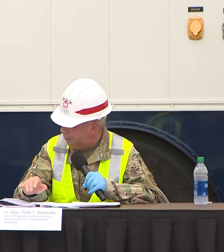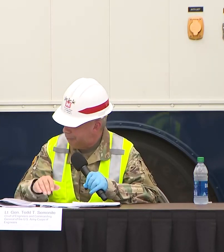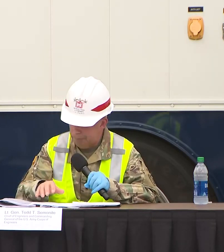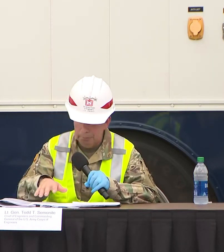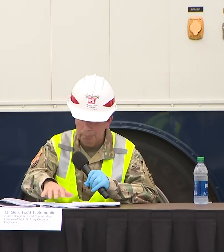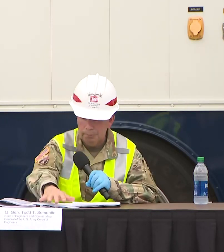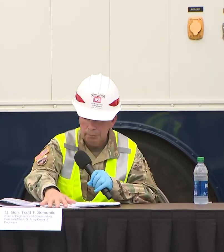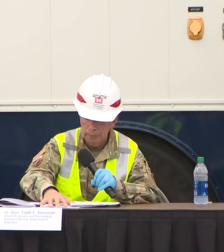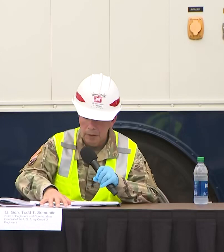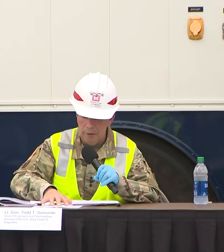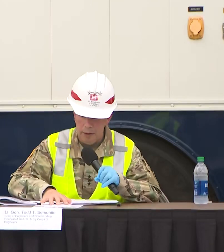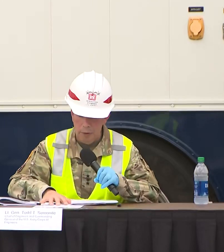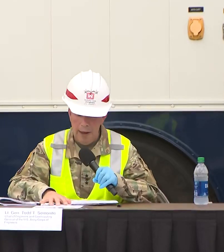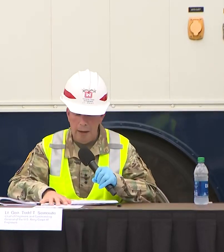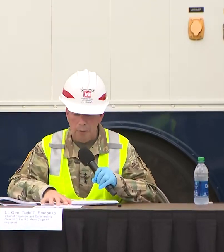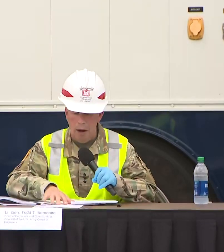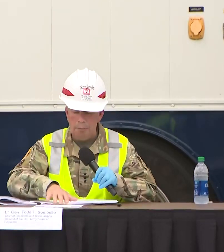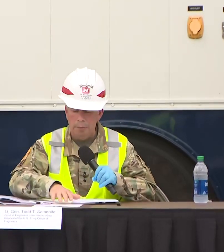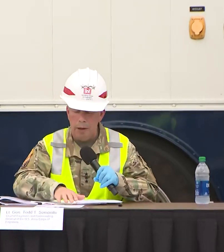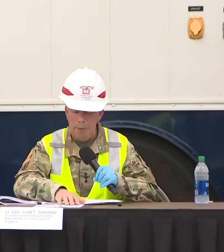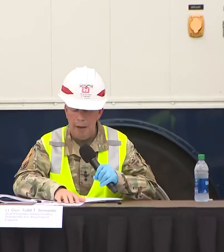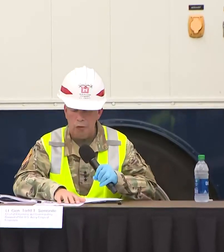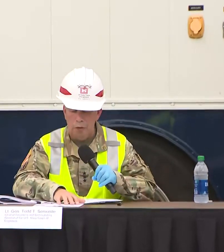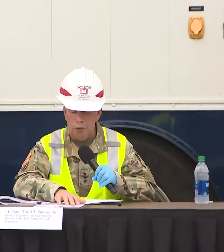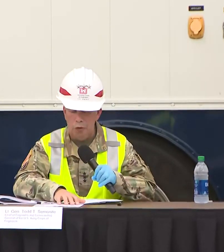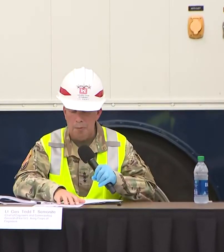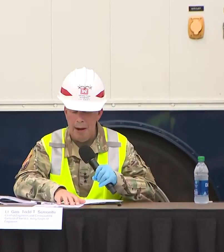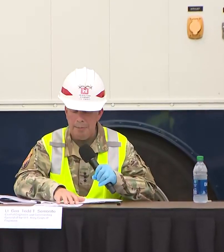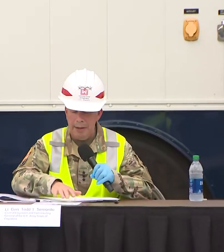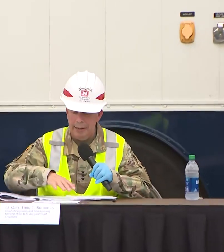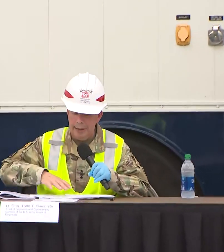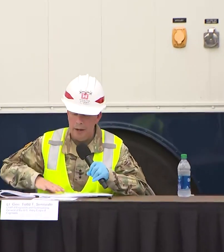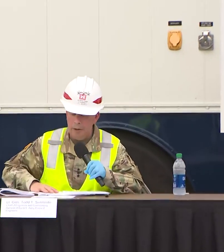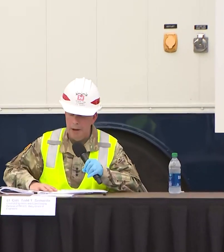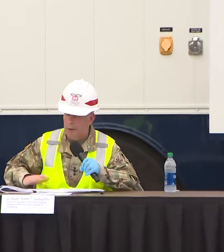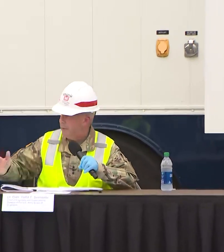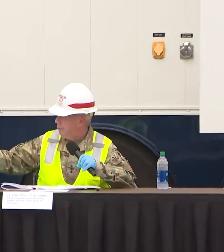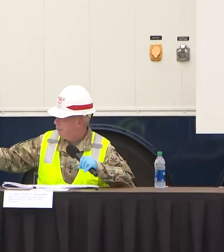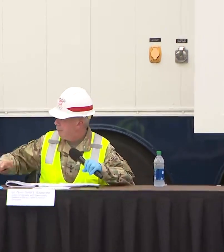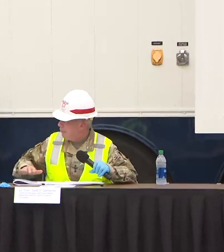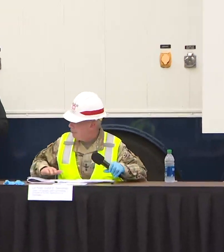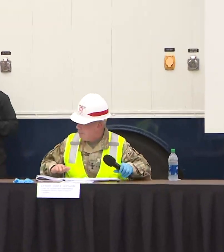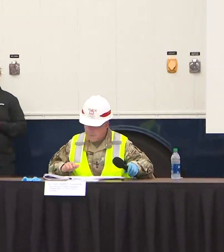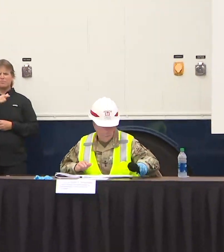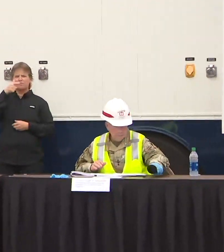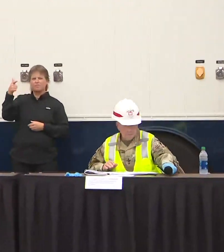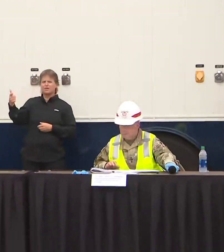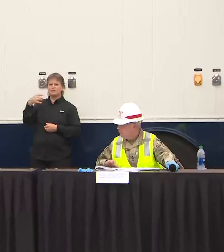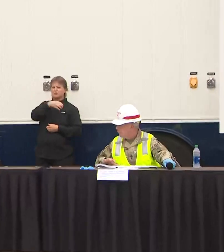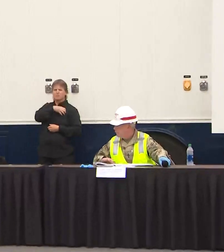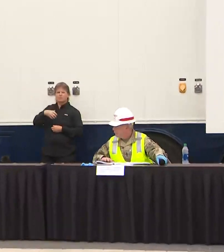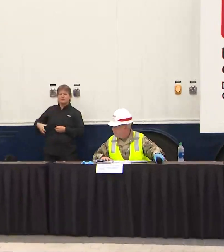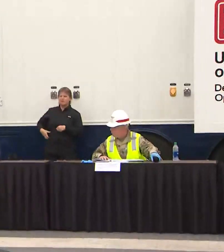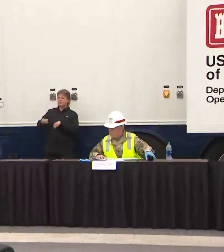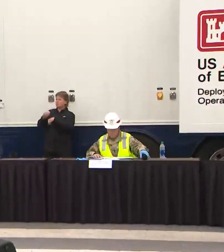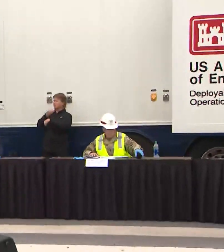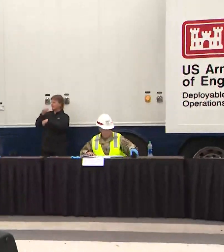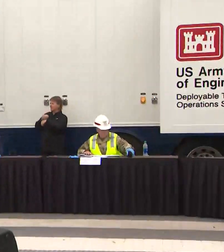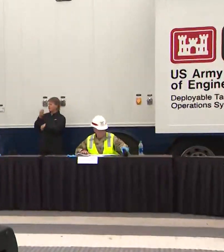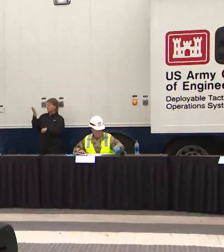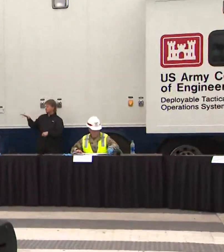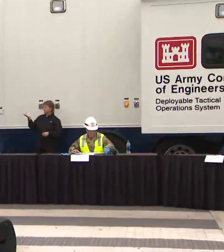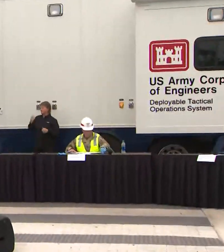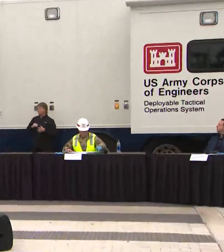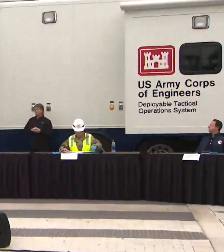part of your team I think with that well I'm going to pass over to Miami-Dade County mayor thank you general appreciate it